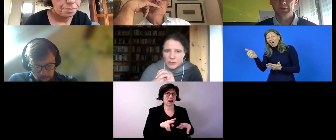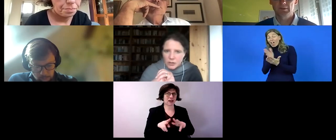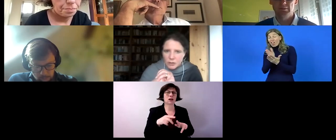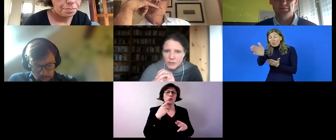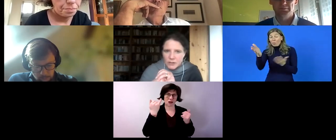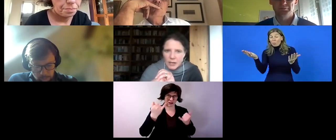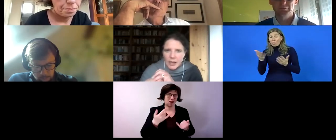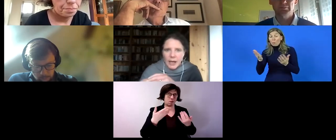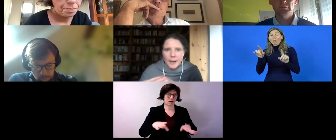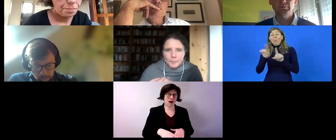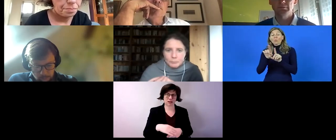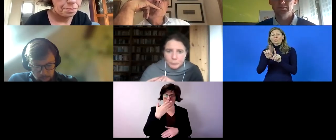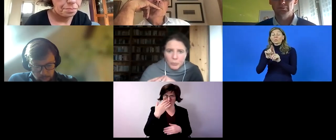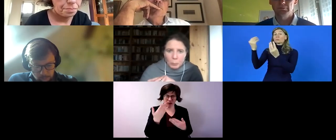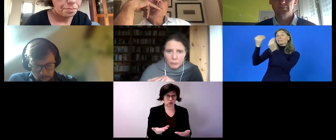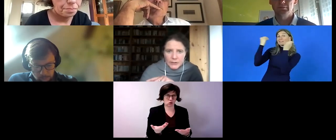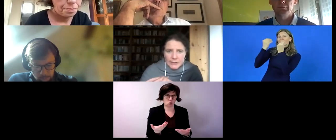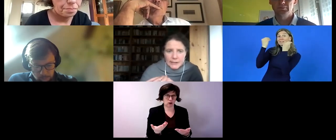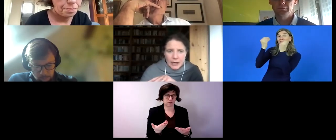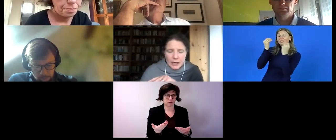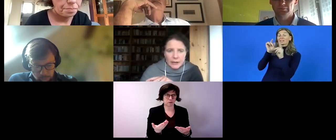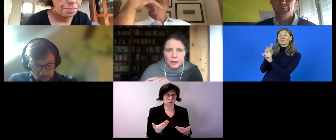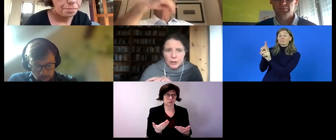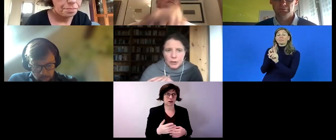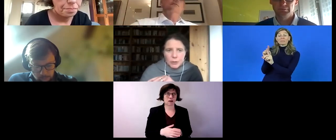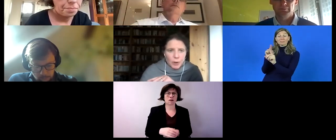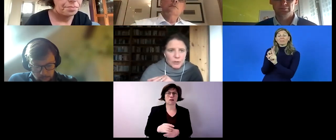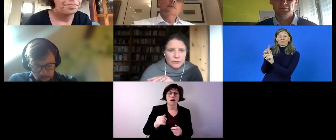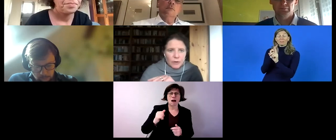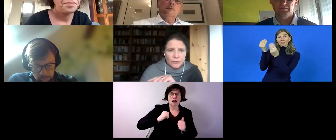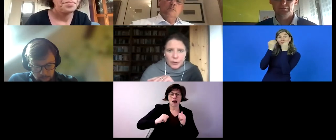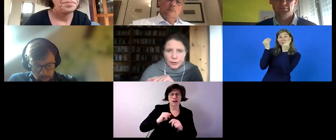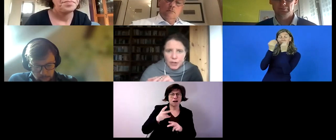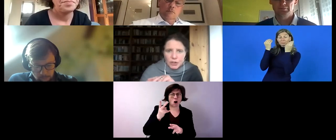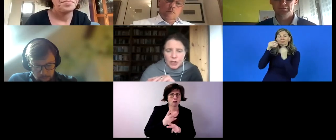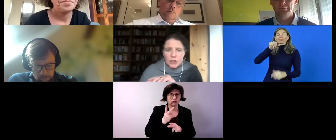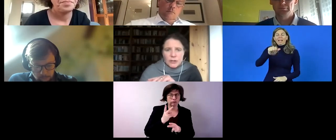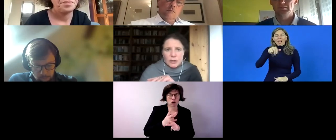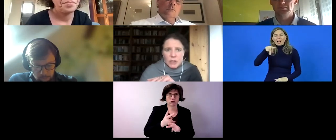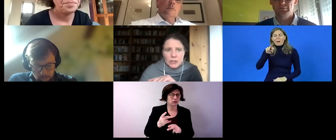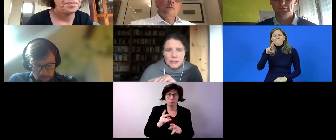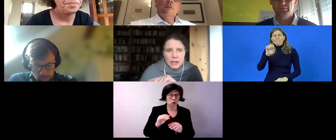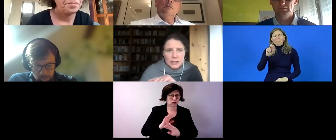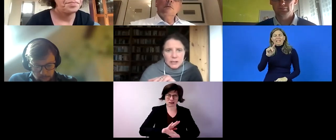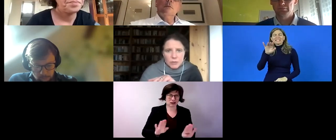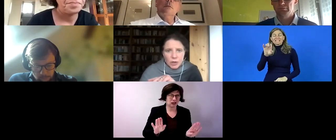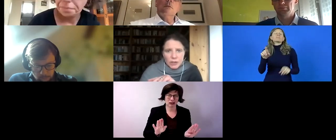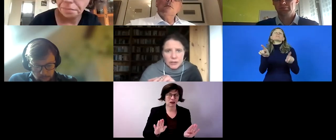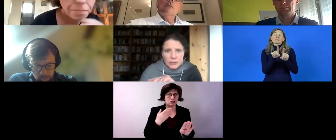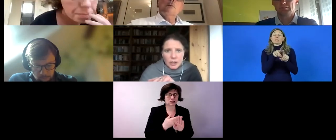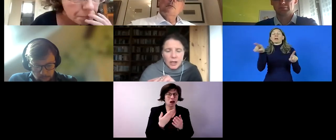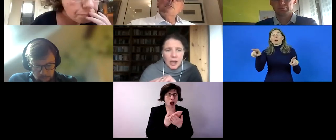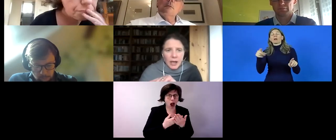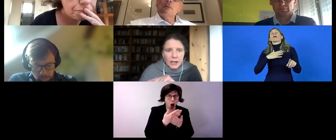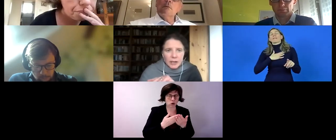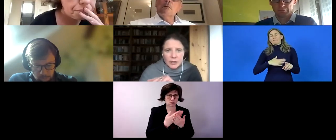apprenticeships um but recently uh the department of further education has committed to setting some targets